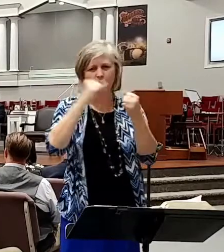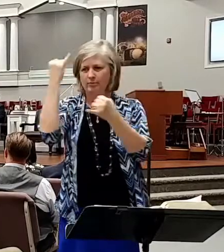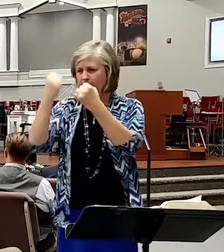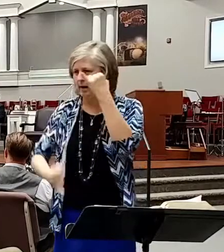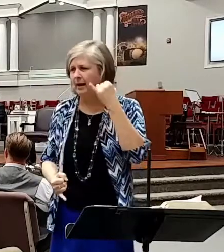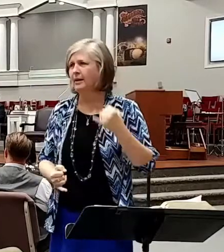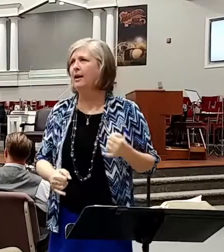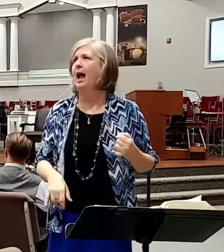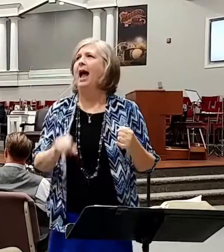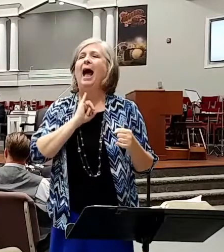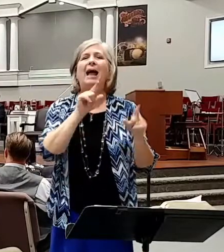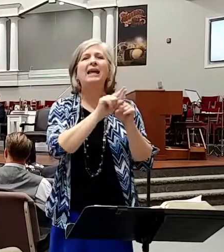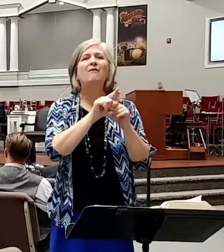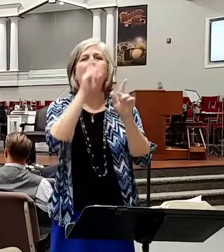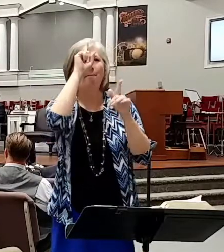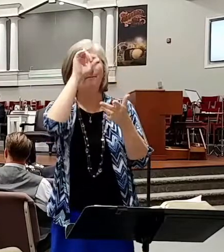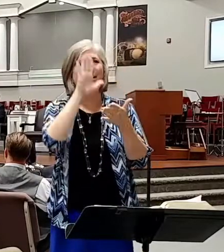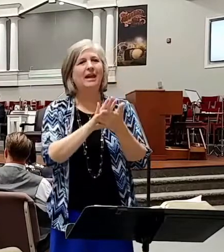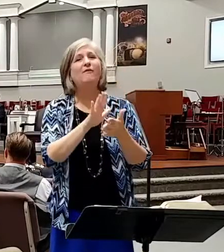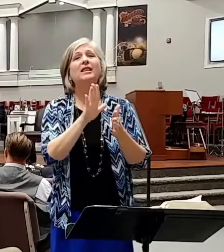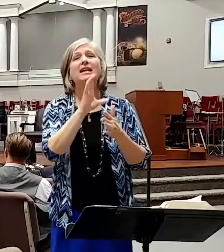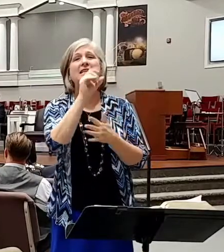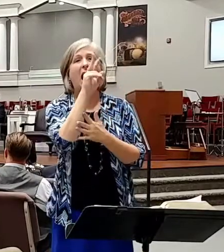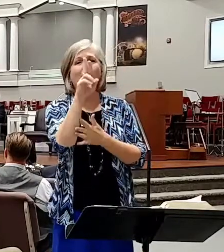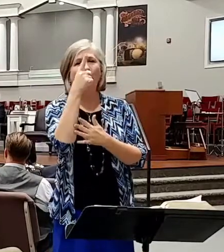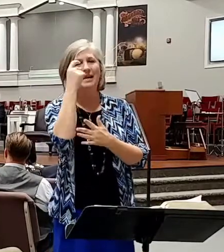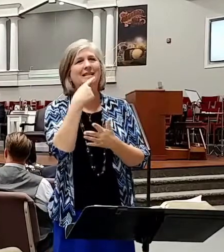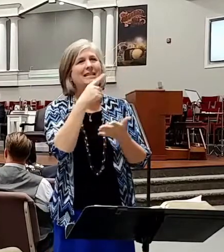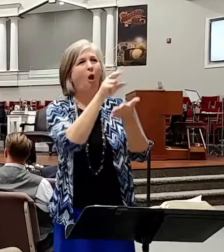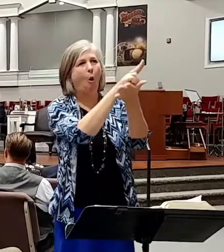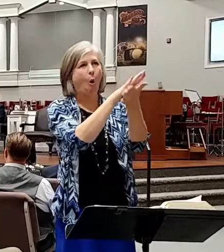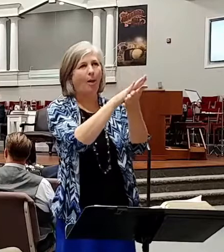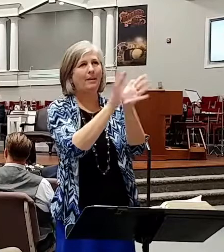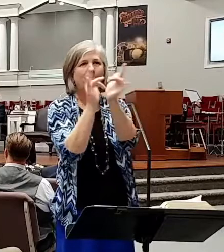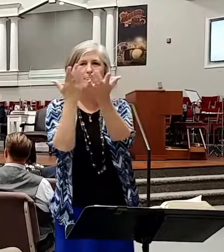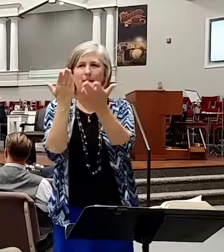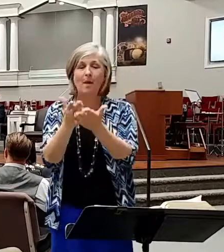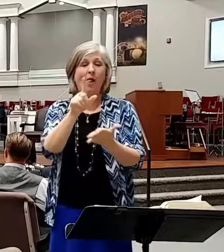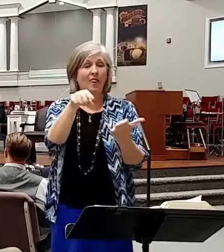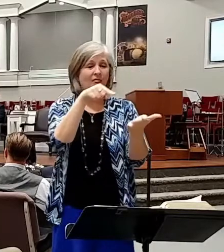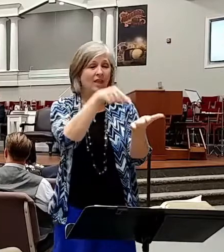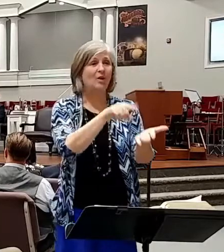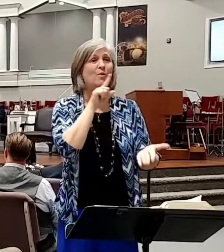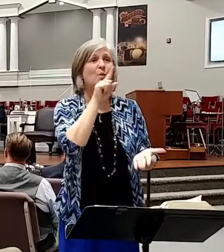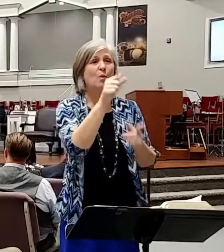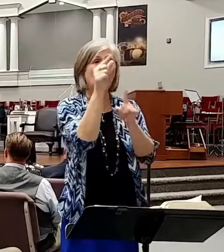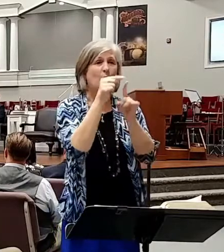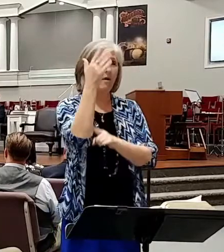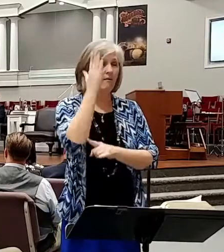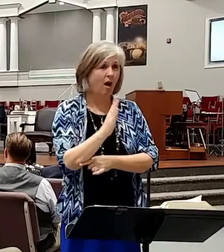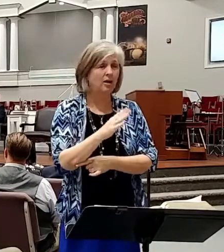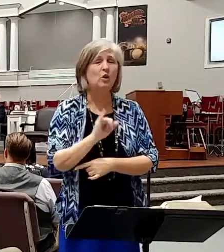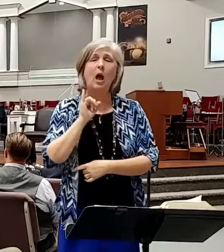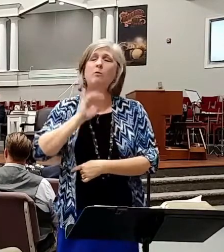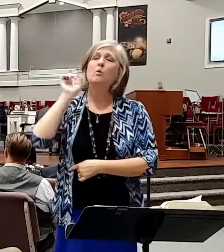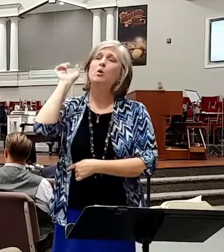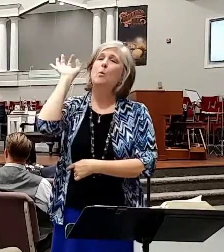I even believe the cover because it says Holy Bible right there. This is the Word of God. So I'm to preach thee